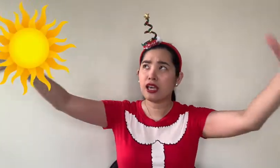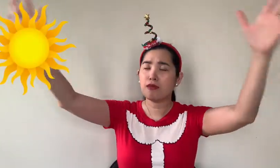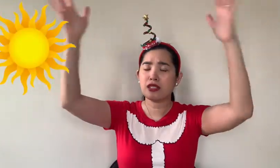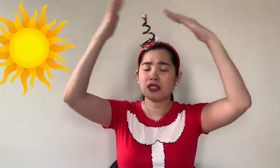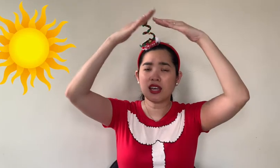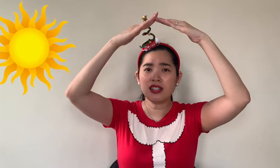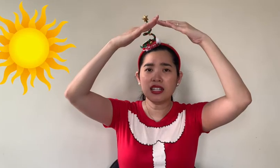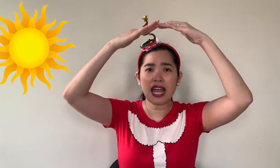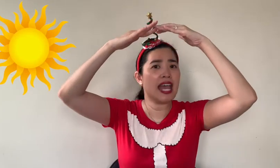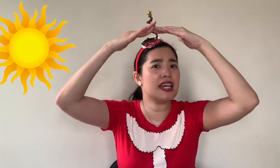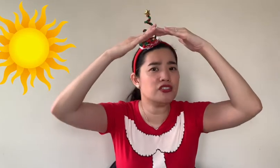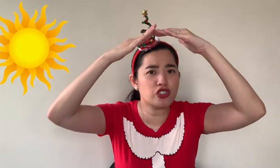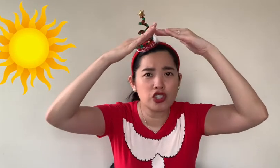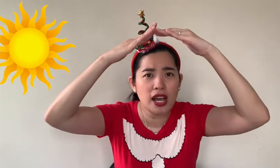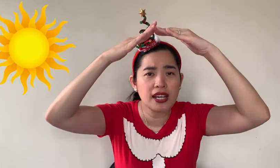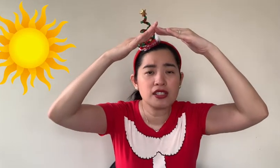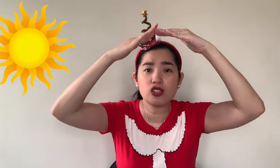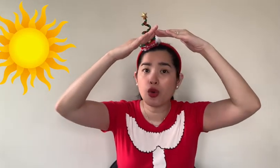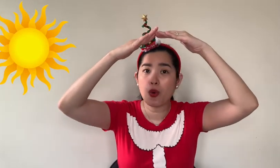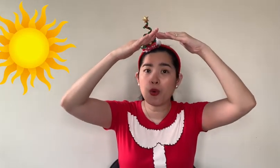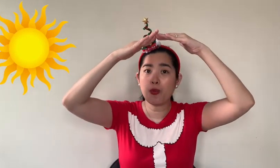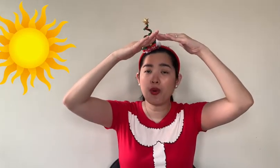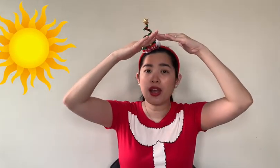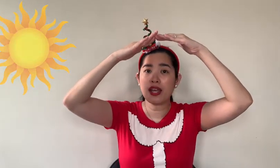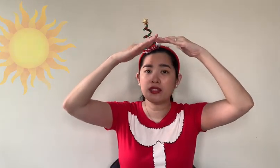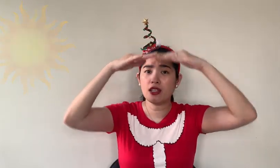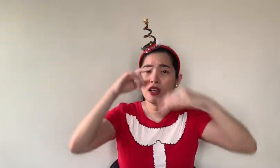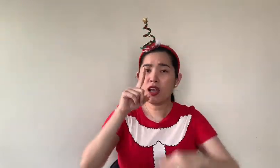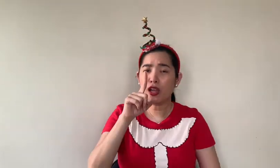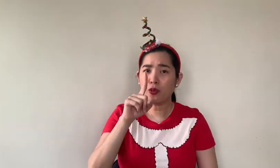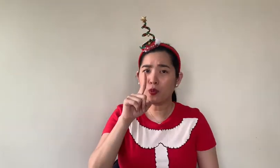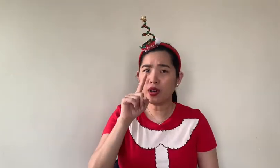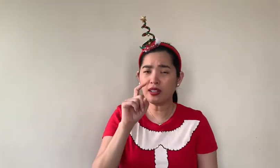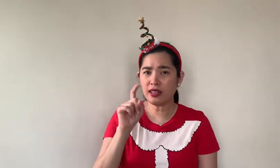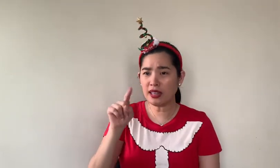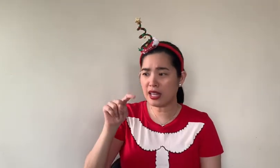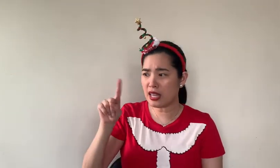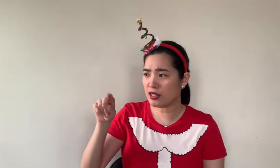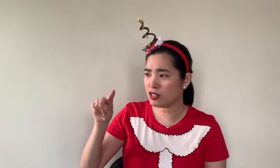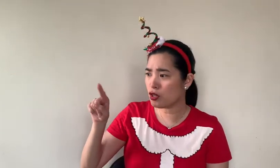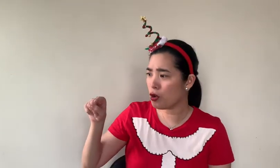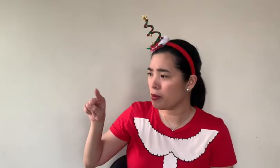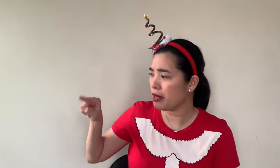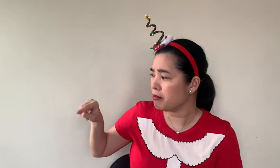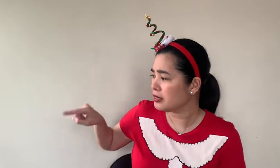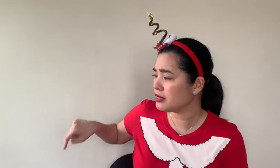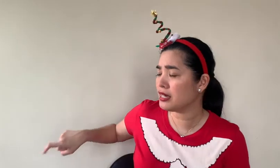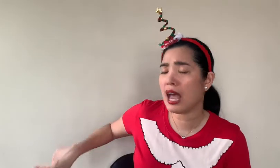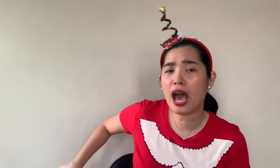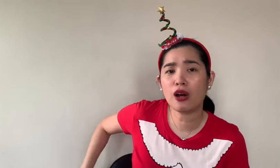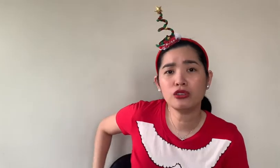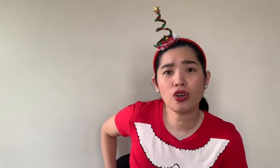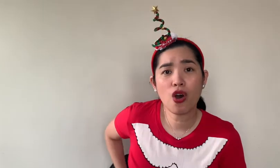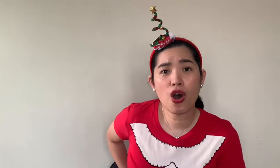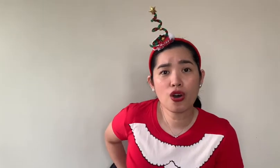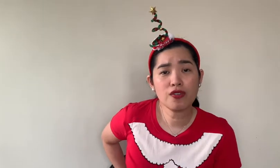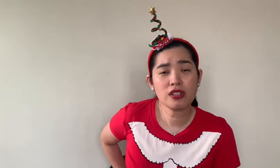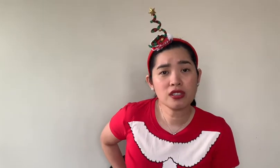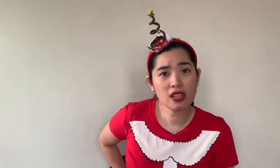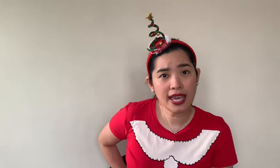the sun and turned to the And one little snowman melted out of sight.